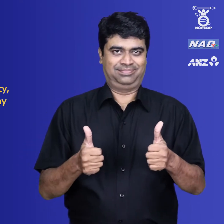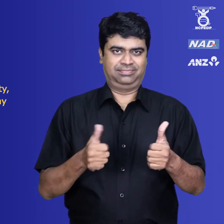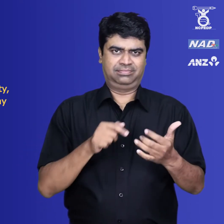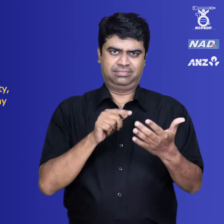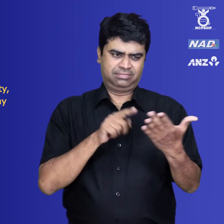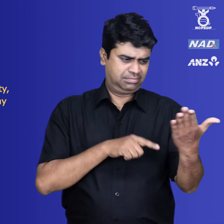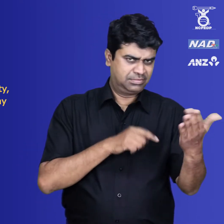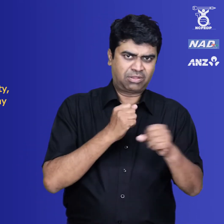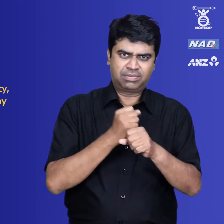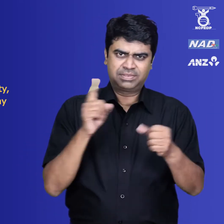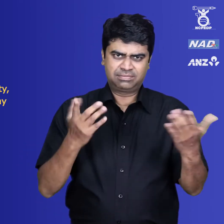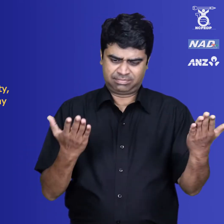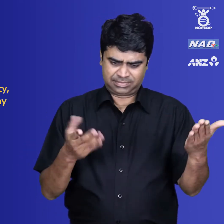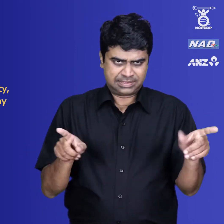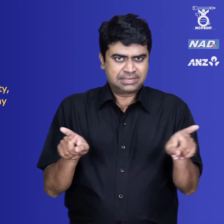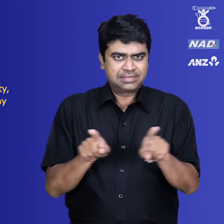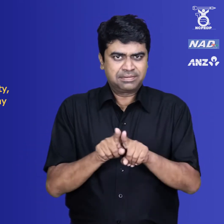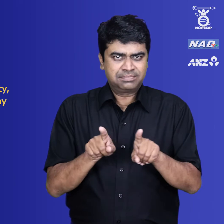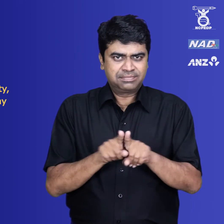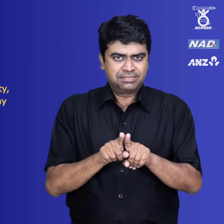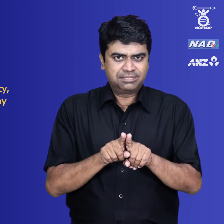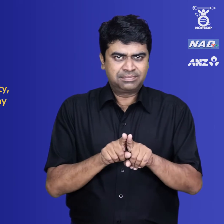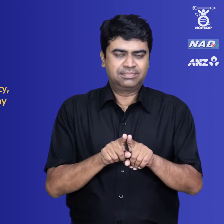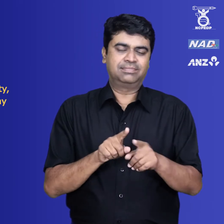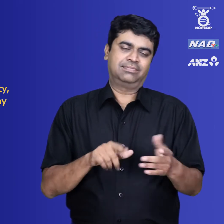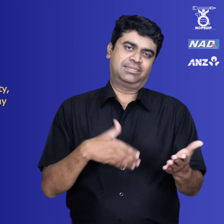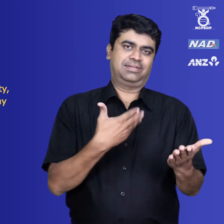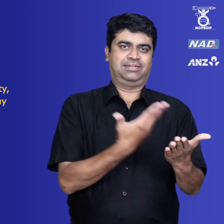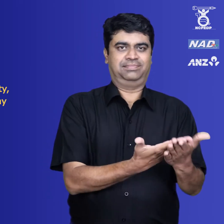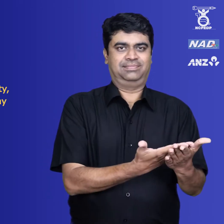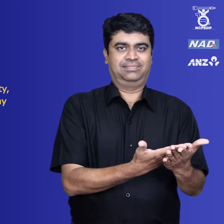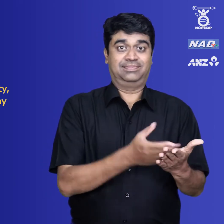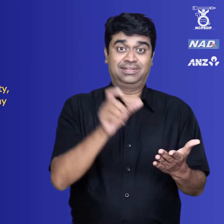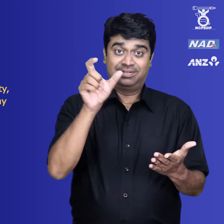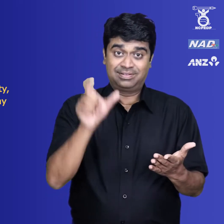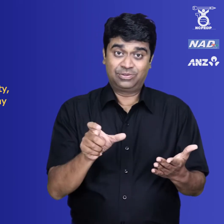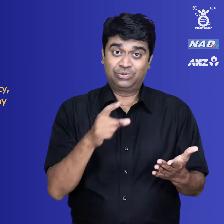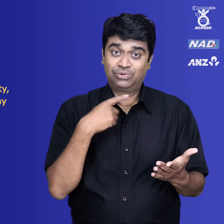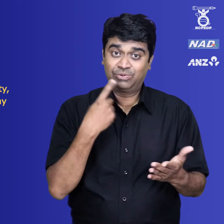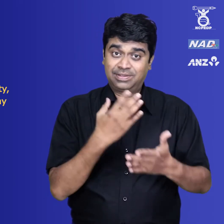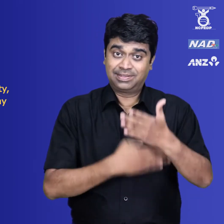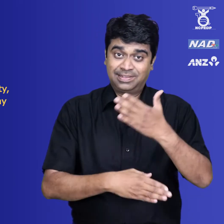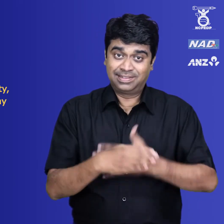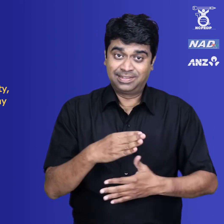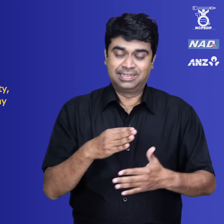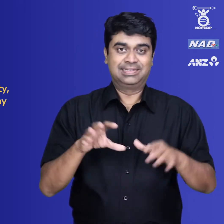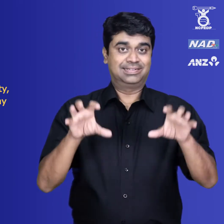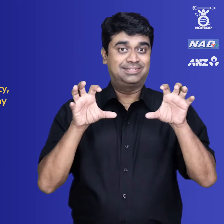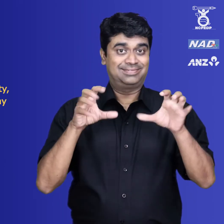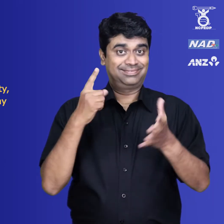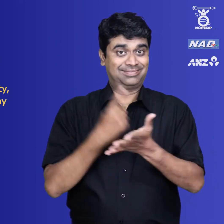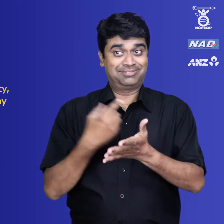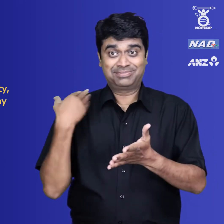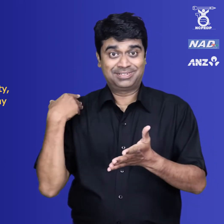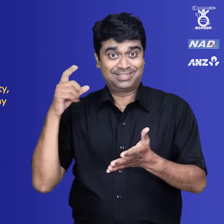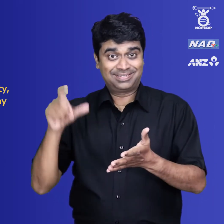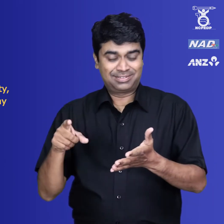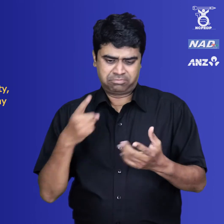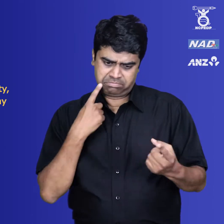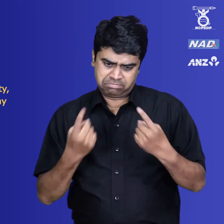as may be prescribed by the central government to a certifying authority having jurisdiction for issuing of